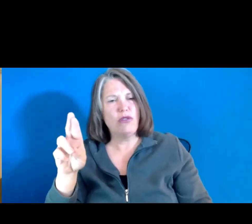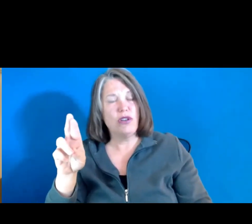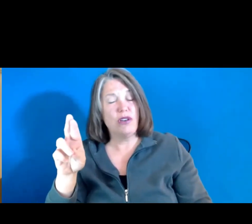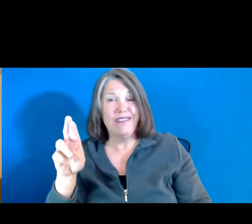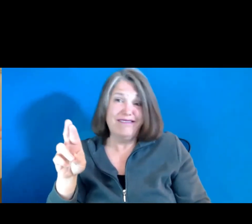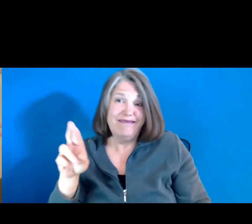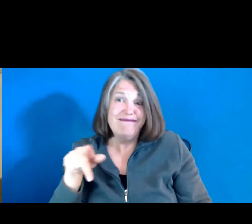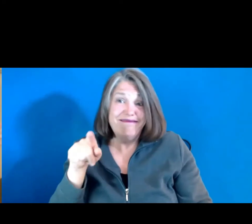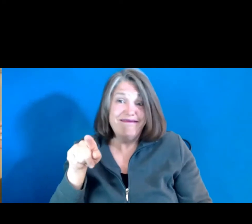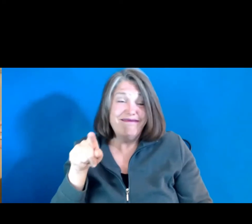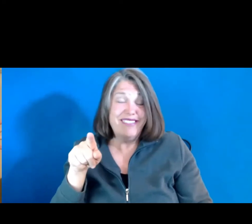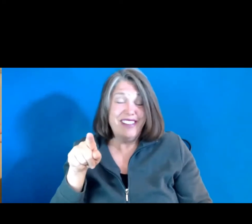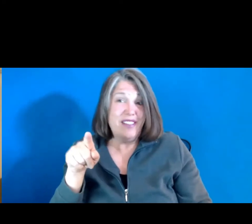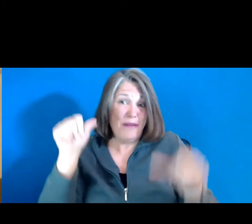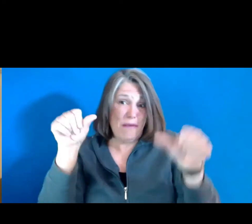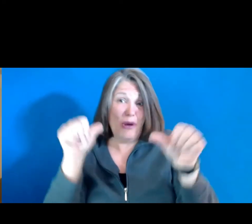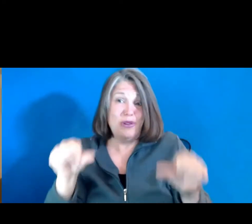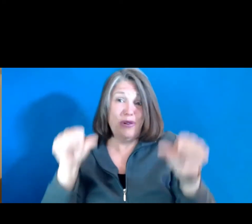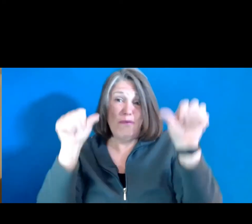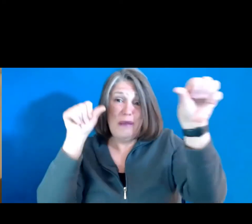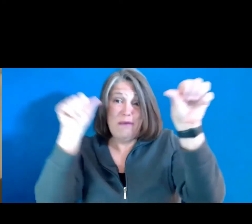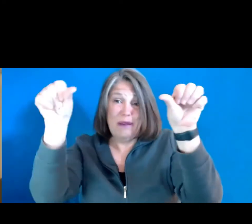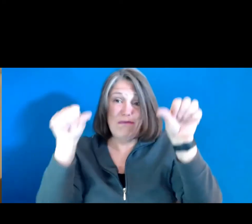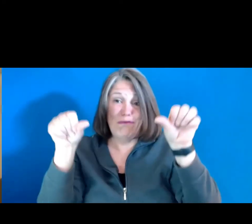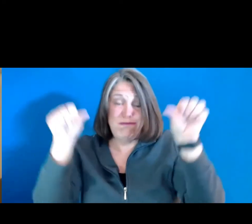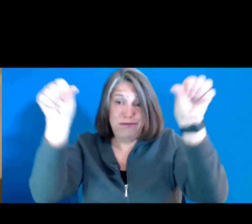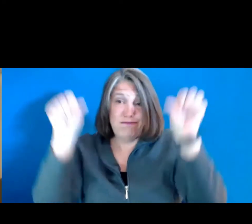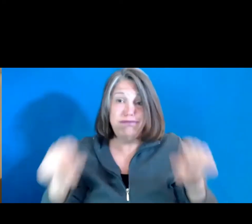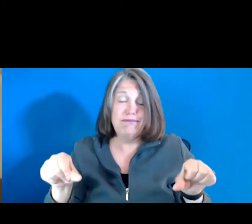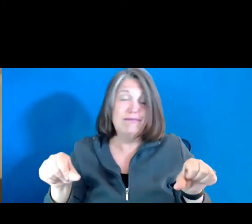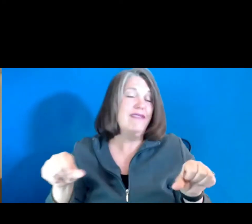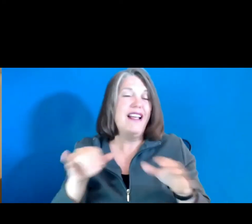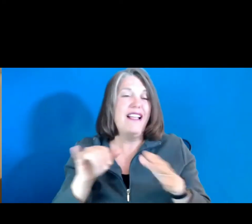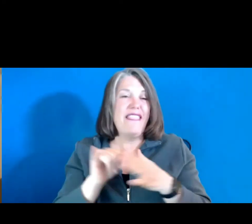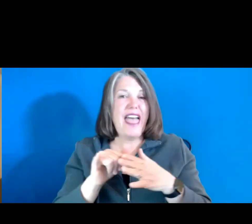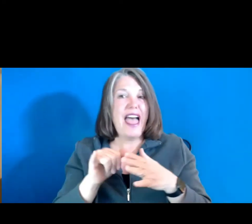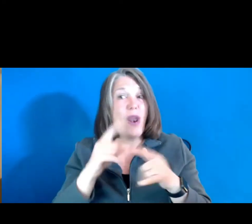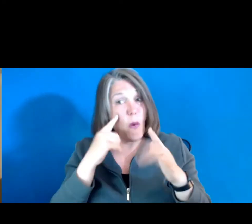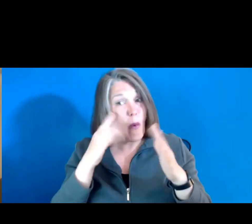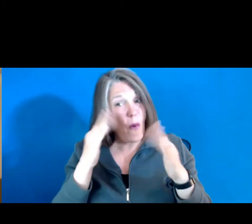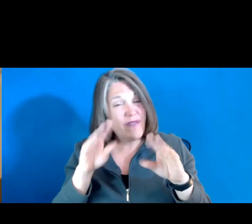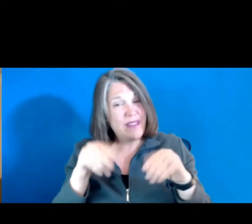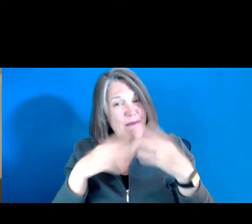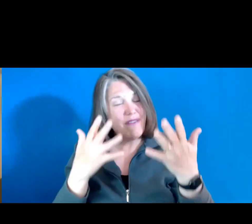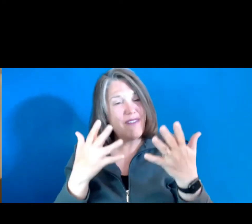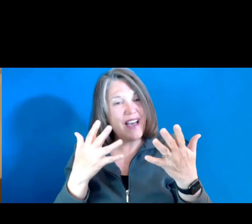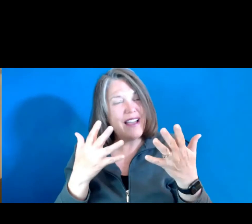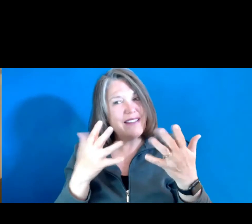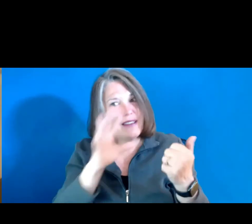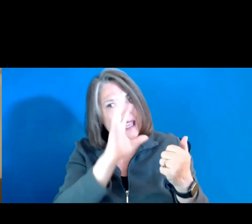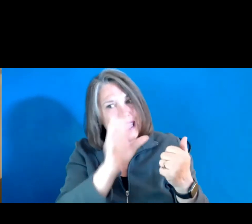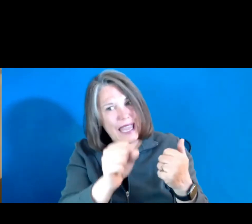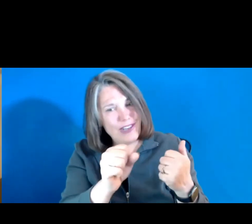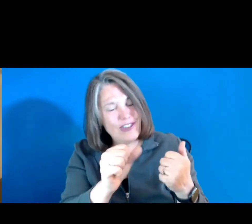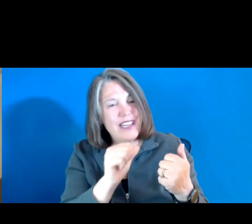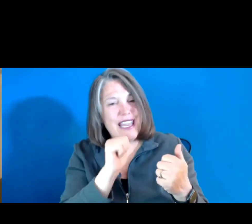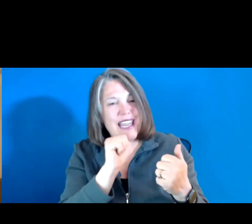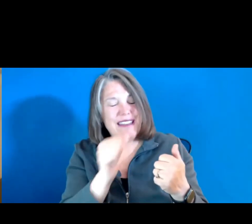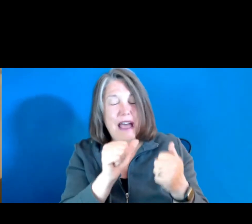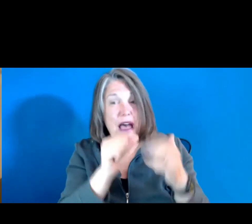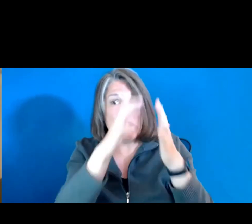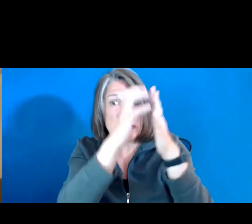board, your poster on that board, that hopefully provides an engaging, and not too text